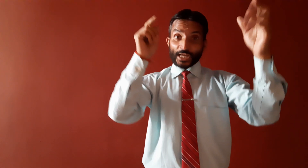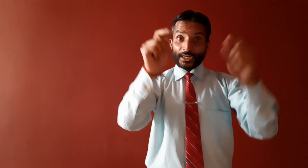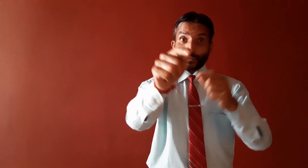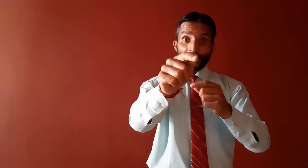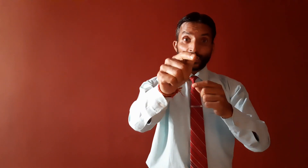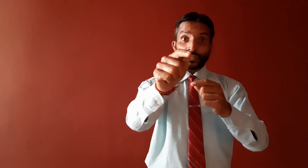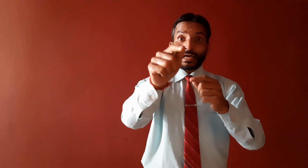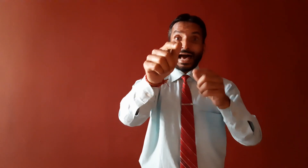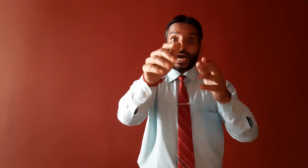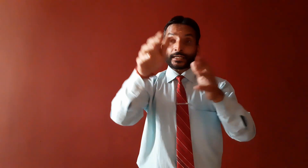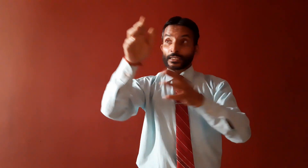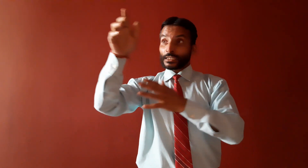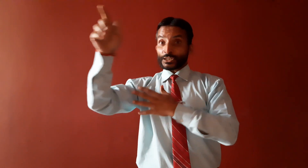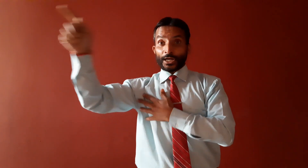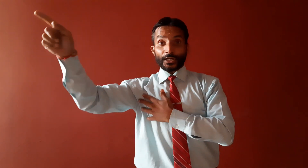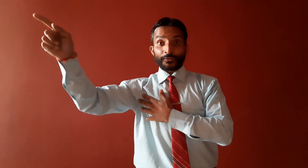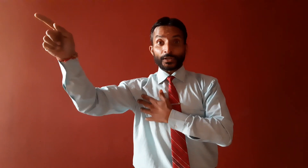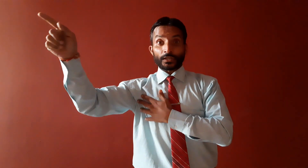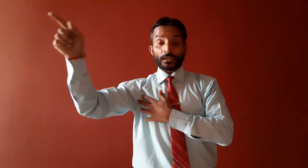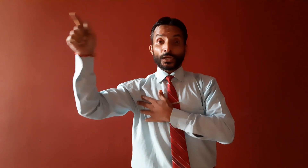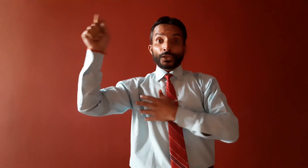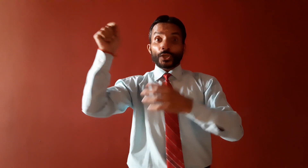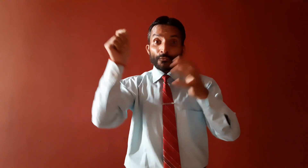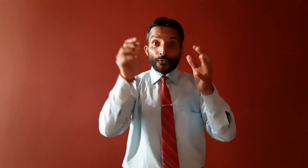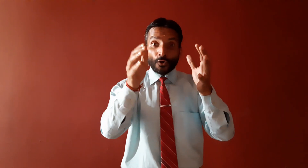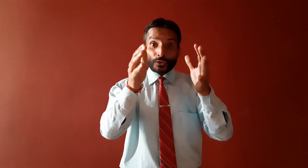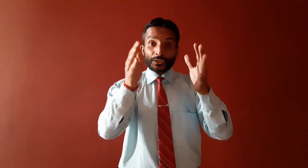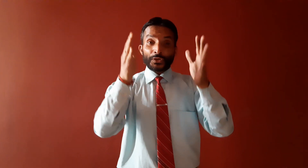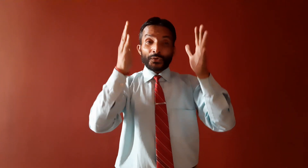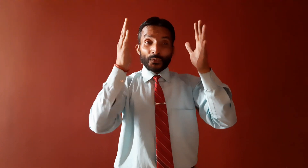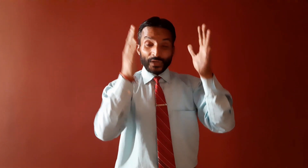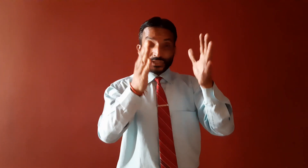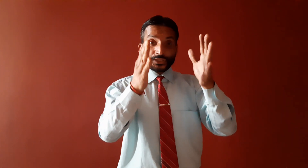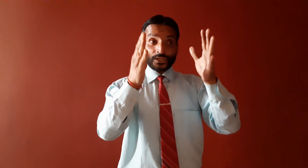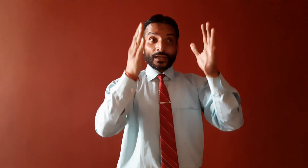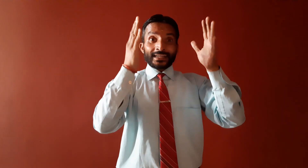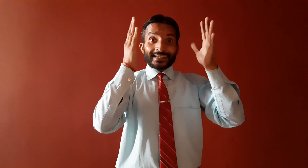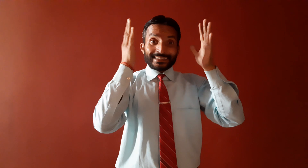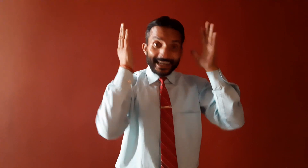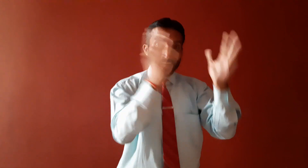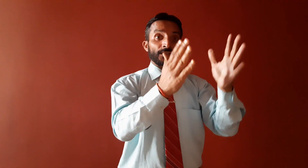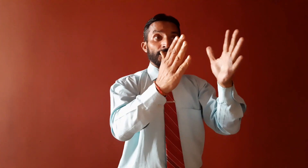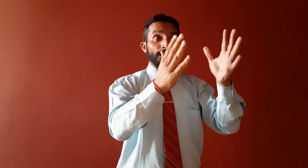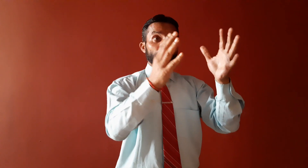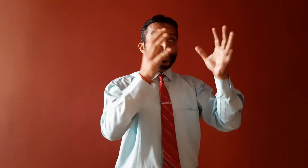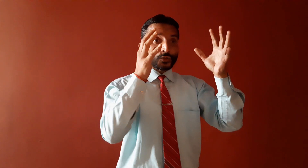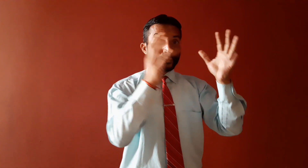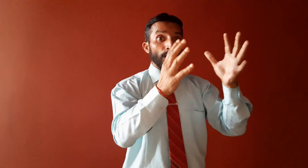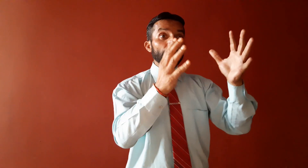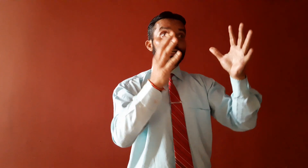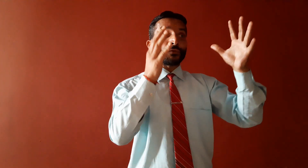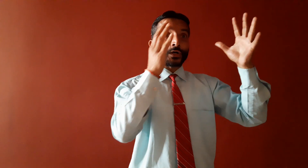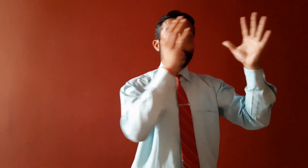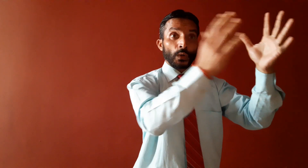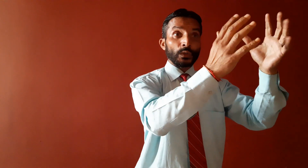centripetal and centripetal. The force which direct us towards our goal,